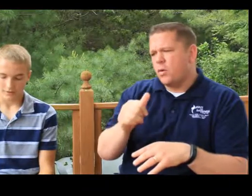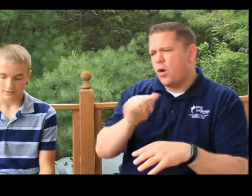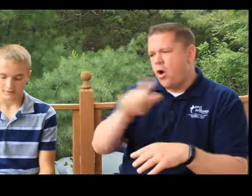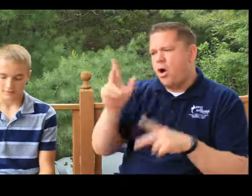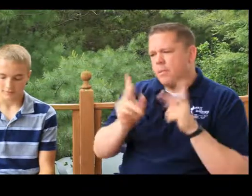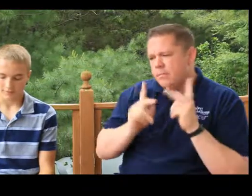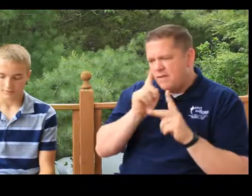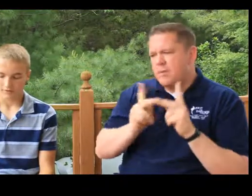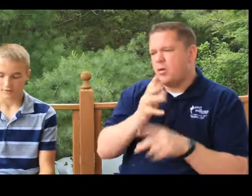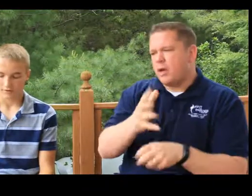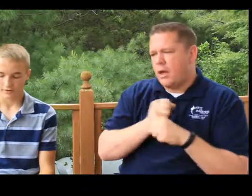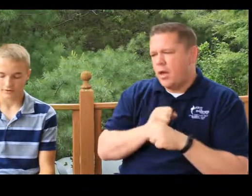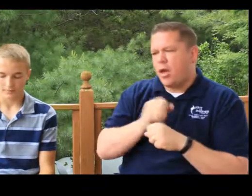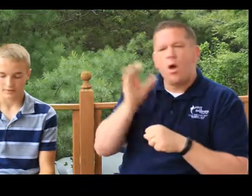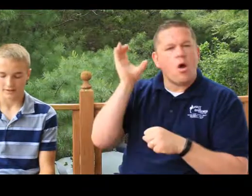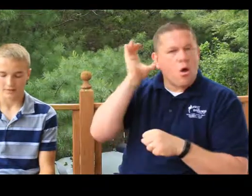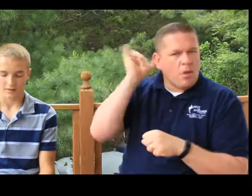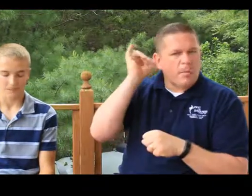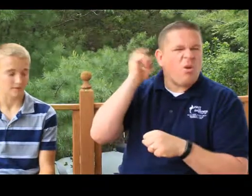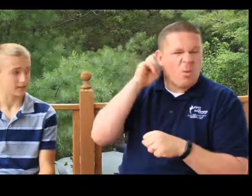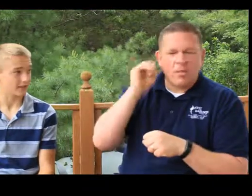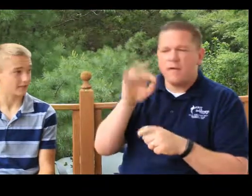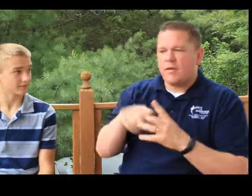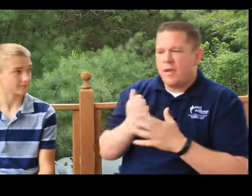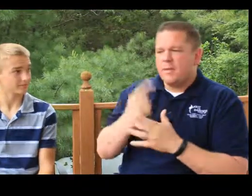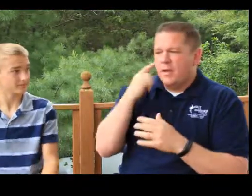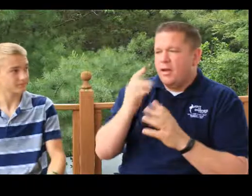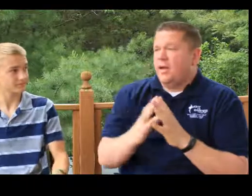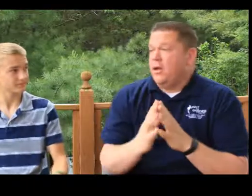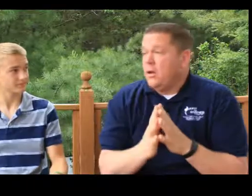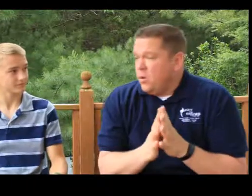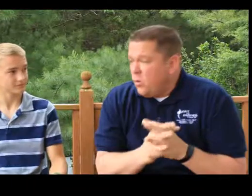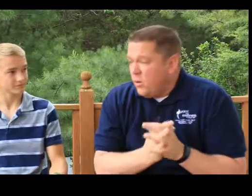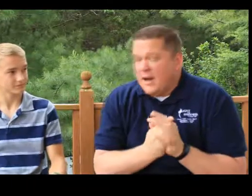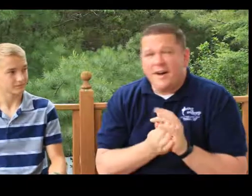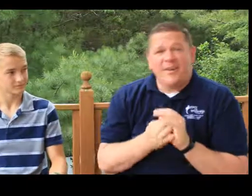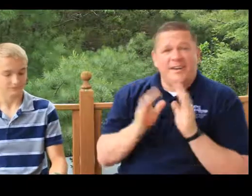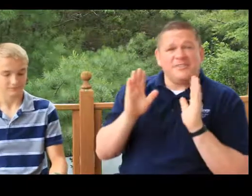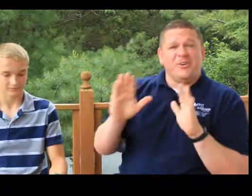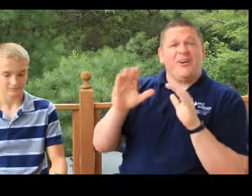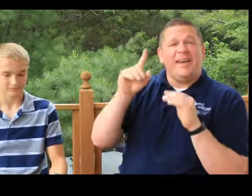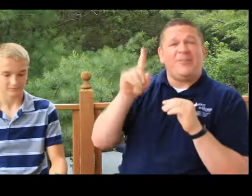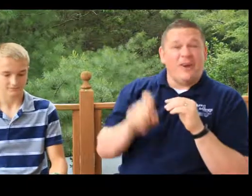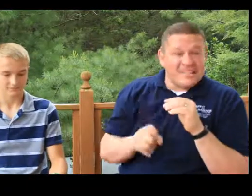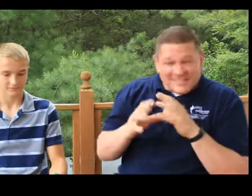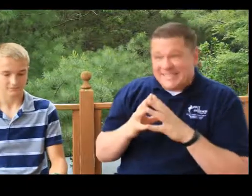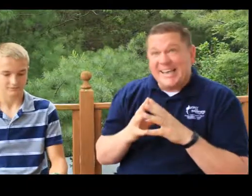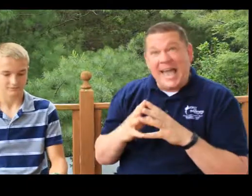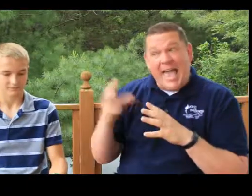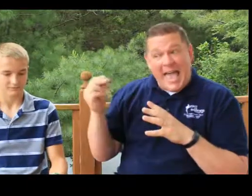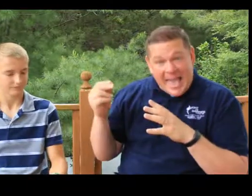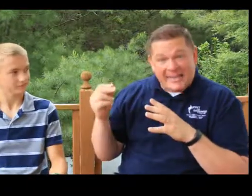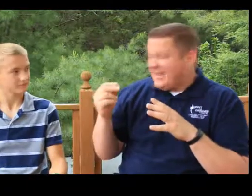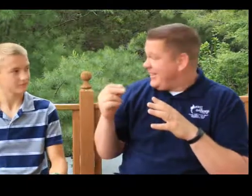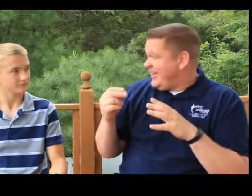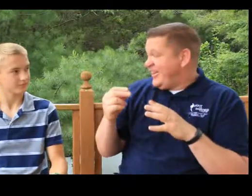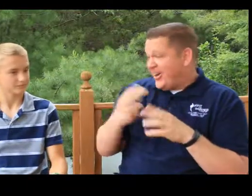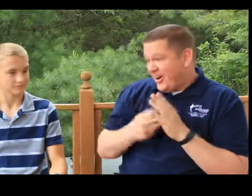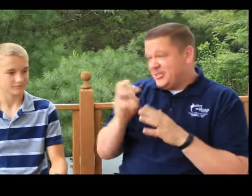deaf people get a cochlear implant if it helps them to hear? Wow. That is a great question. And honestly,